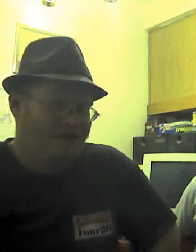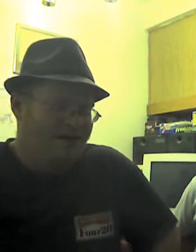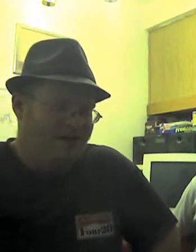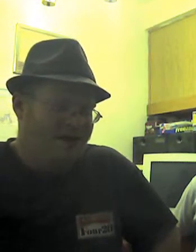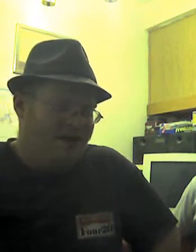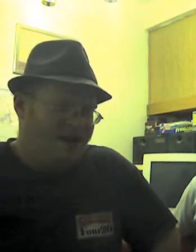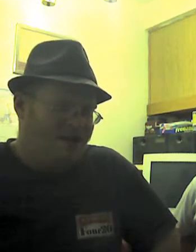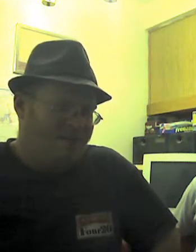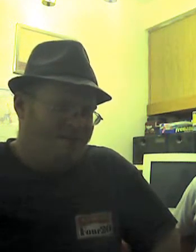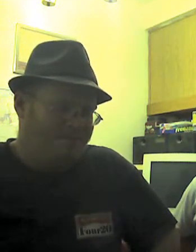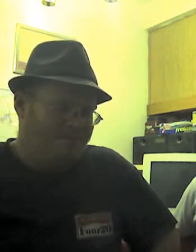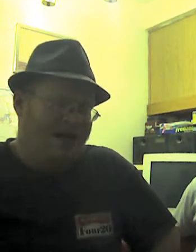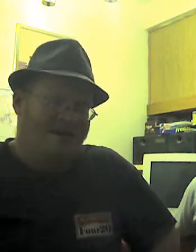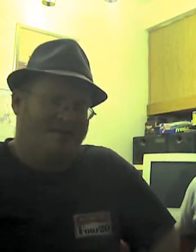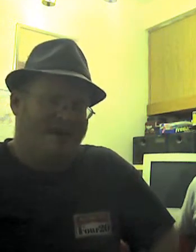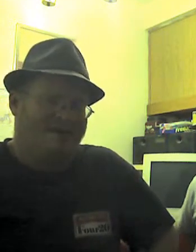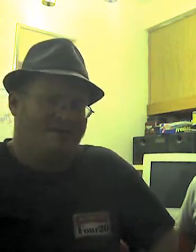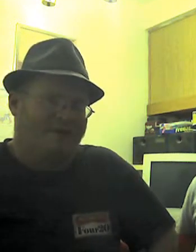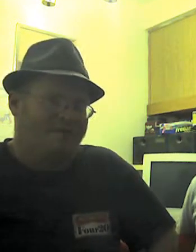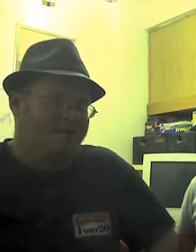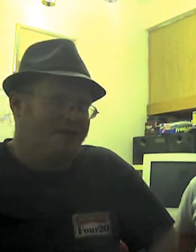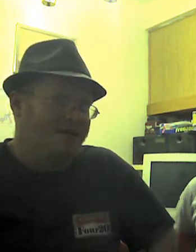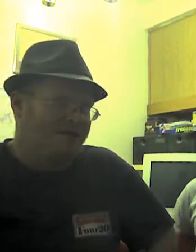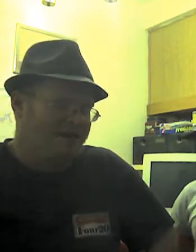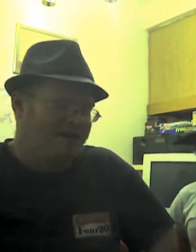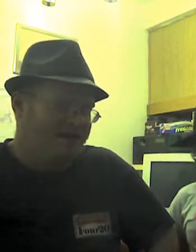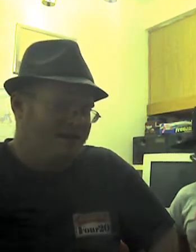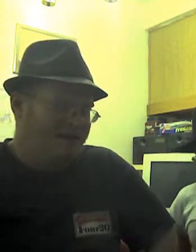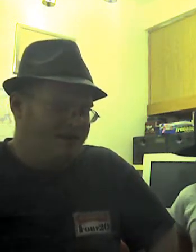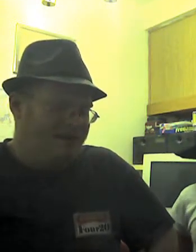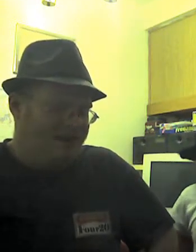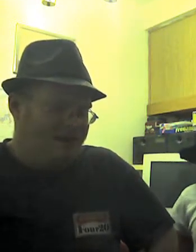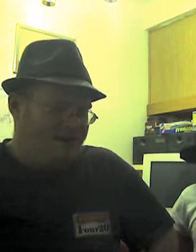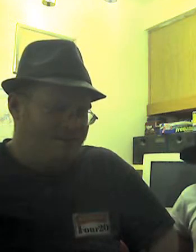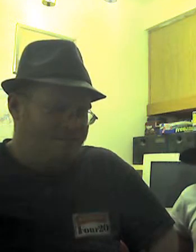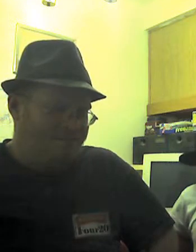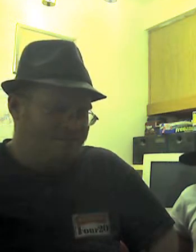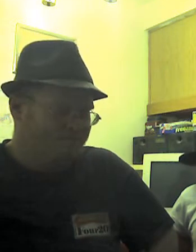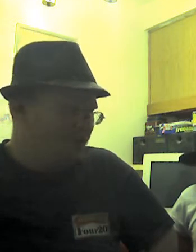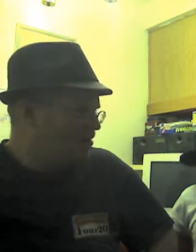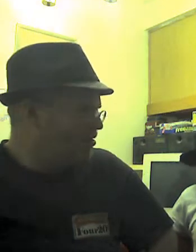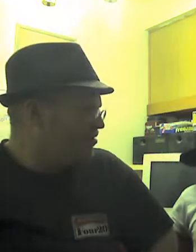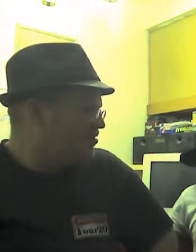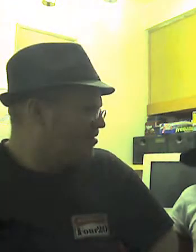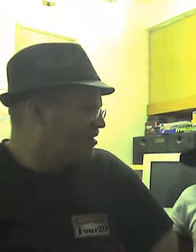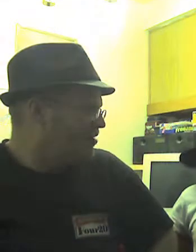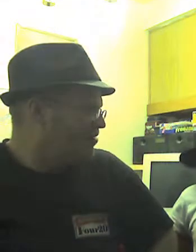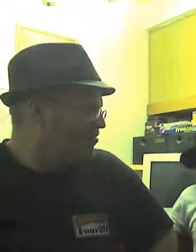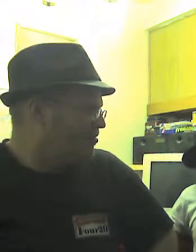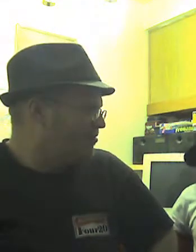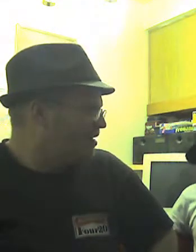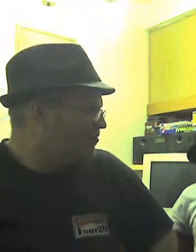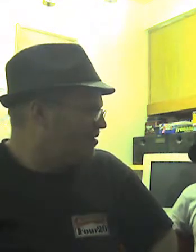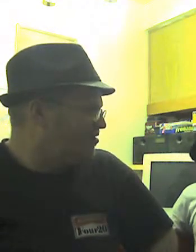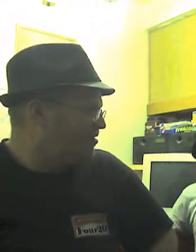So, um, yeah, it's kind of confusing with Amazon. Um, I don't know. Is there any other news that we've had recently?